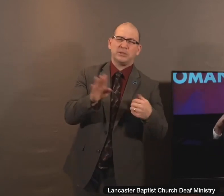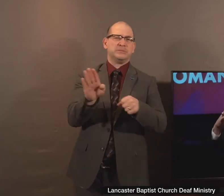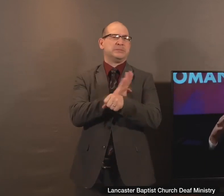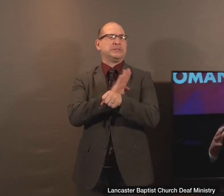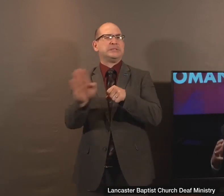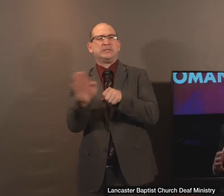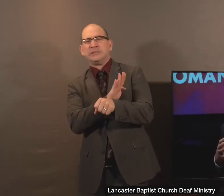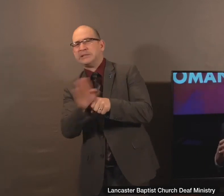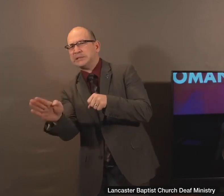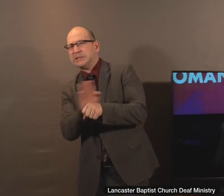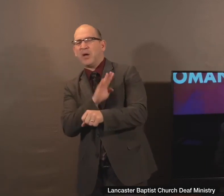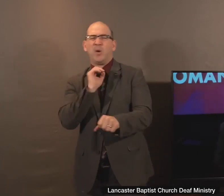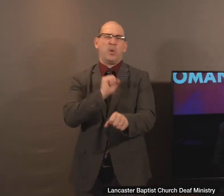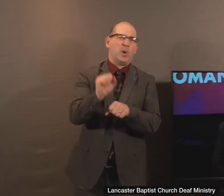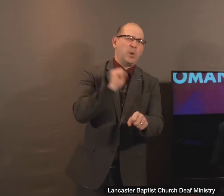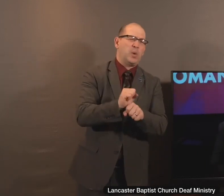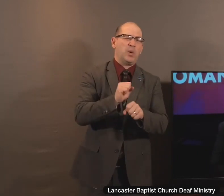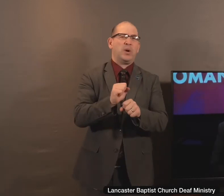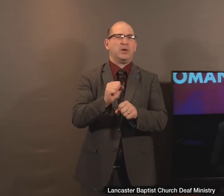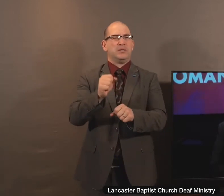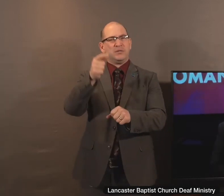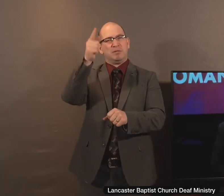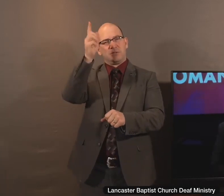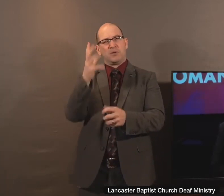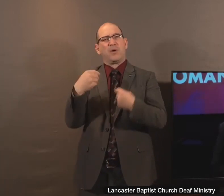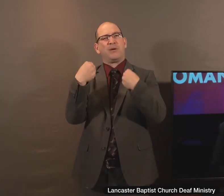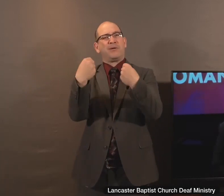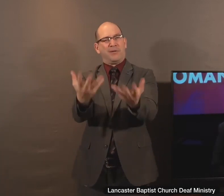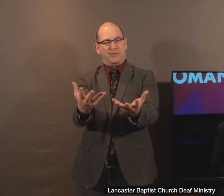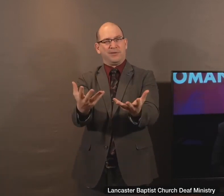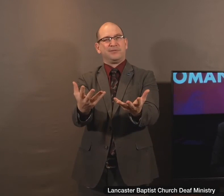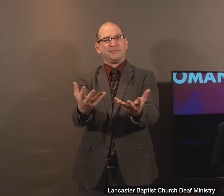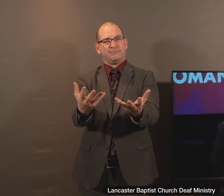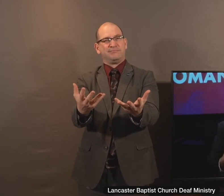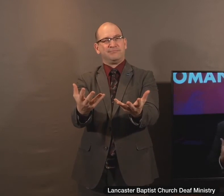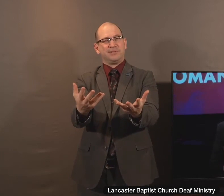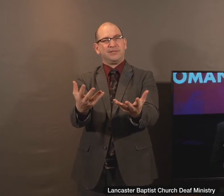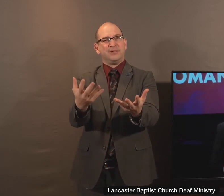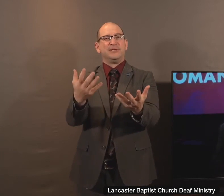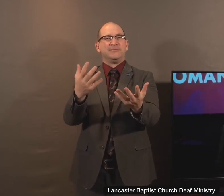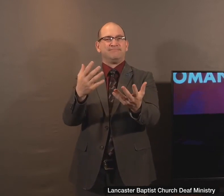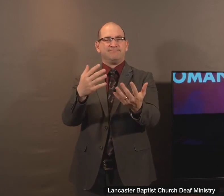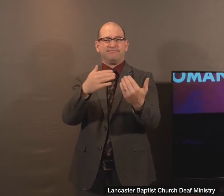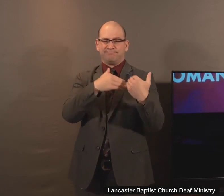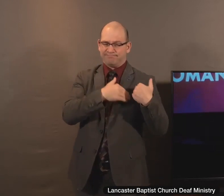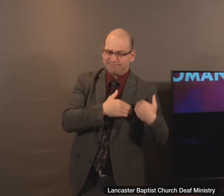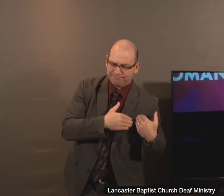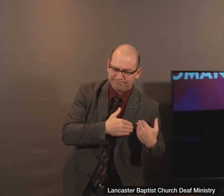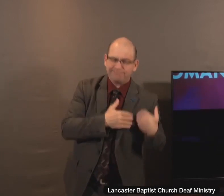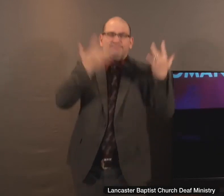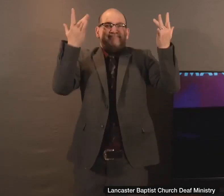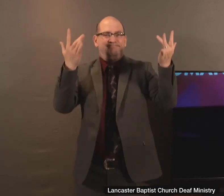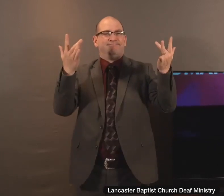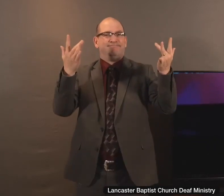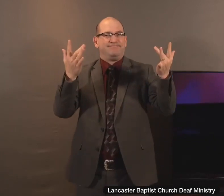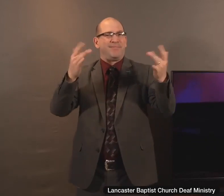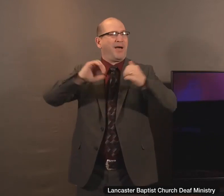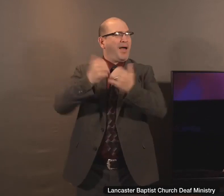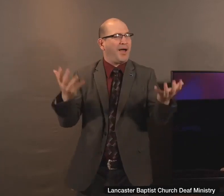he wants to help you know that burdens are lifted at Calvary. That's the sense of understanding that this woman had